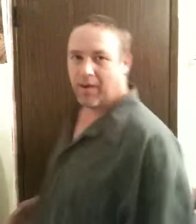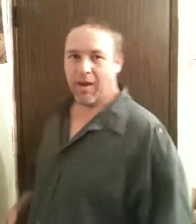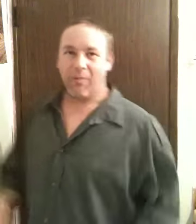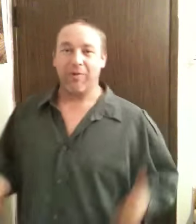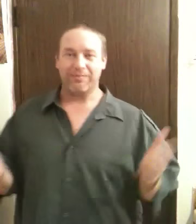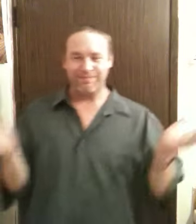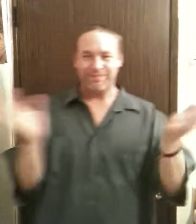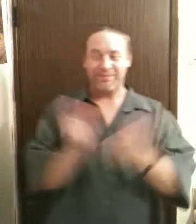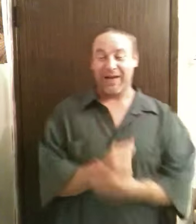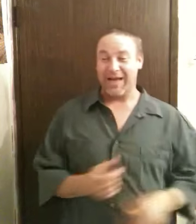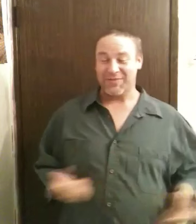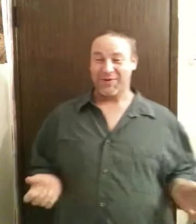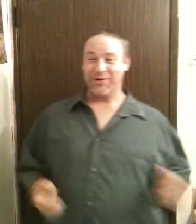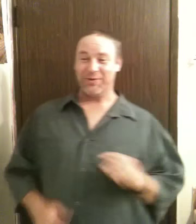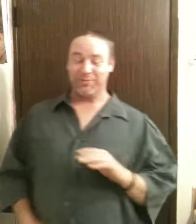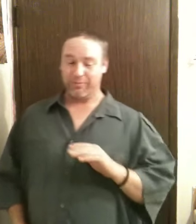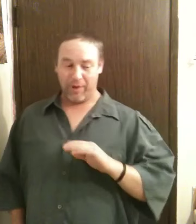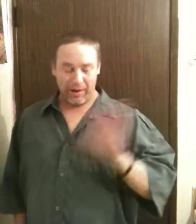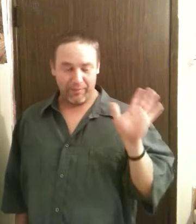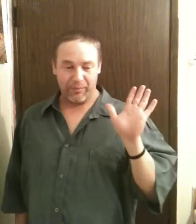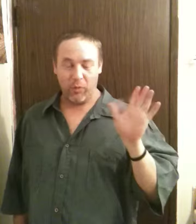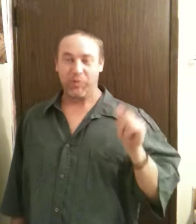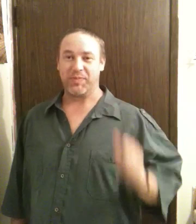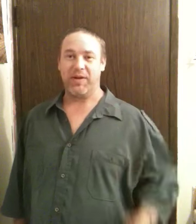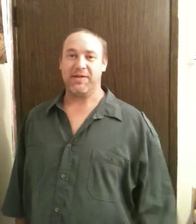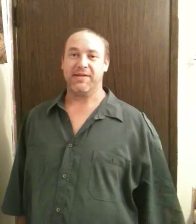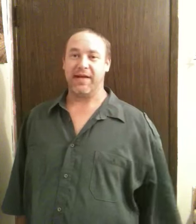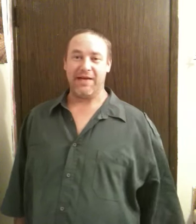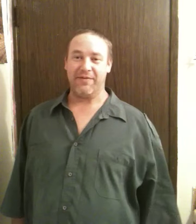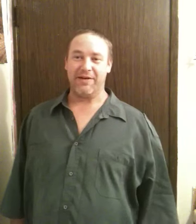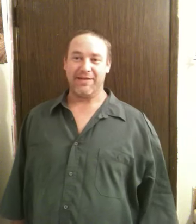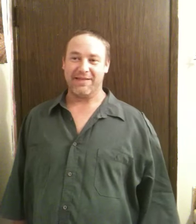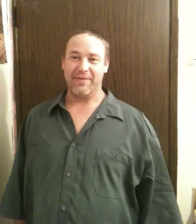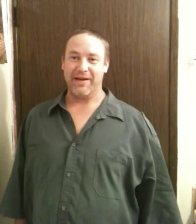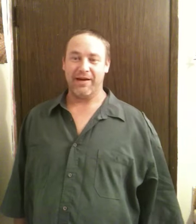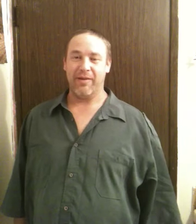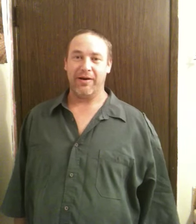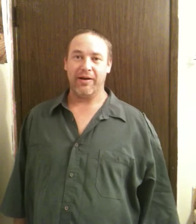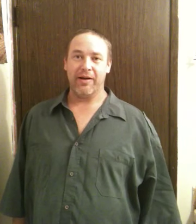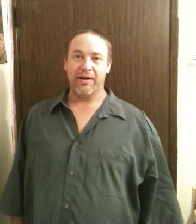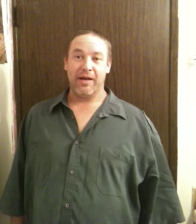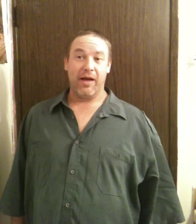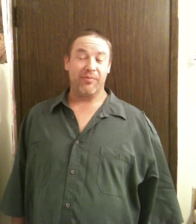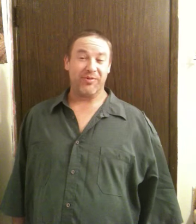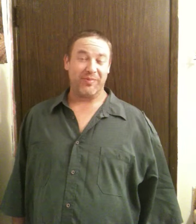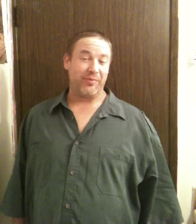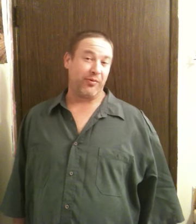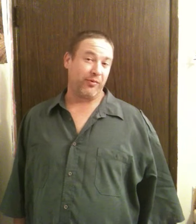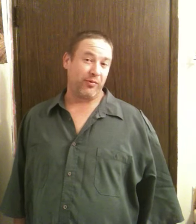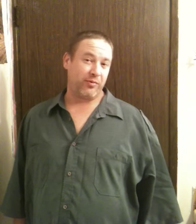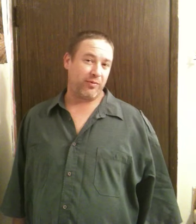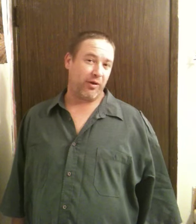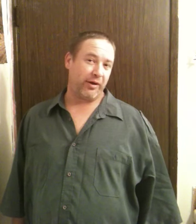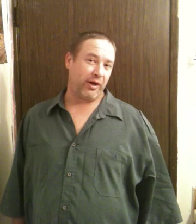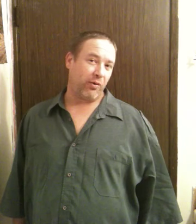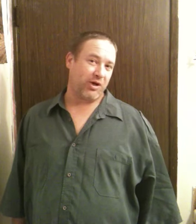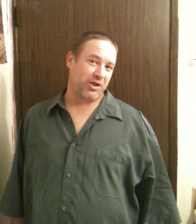Well, my last video brought more responses than I even anticipated about it. Some people calling in question